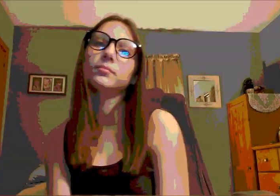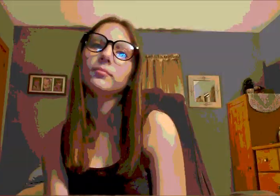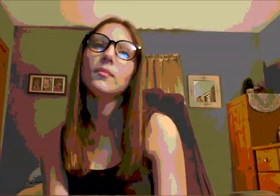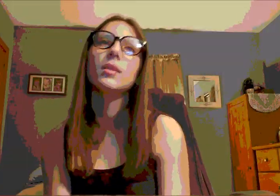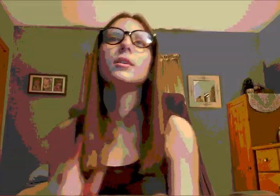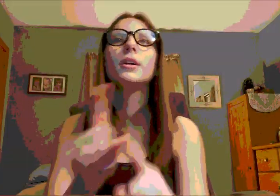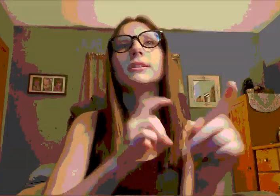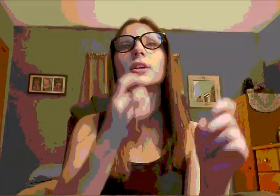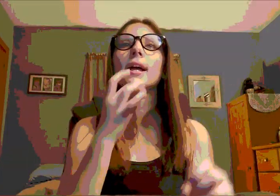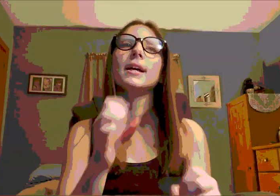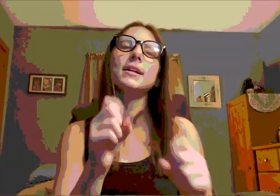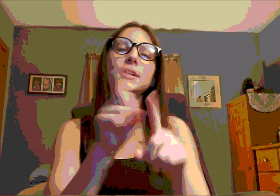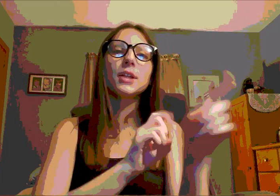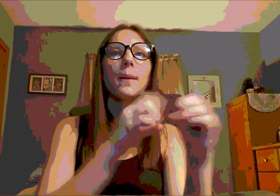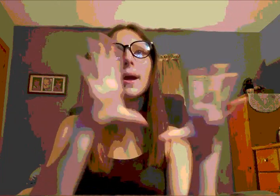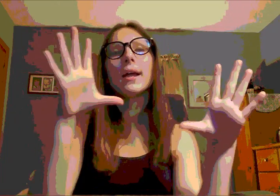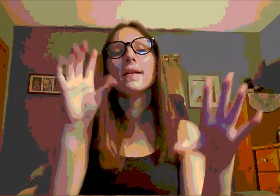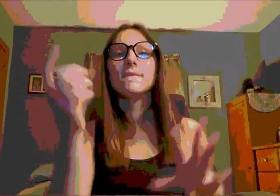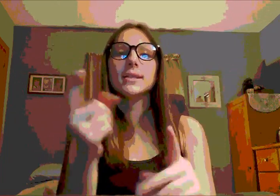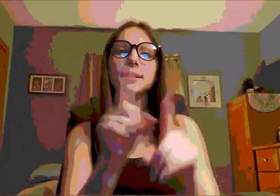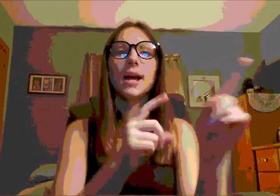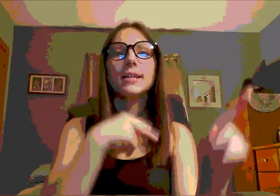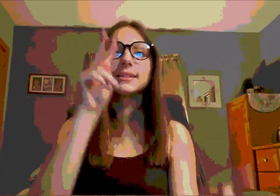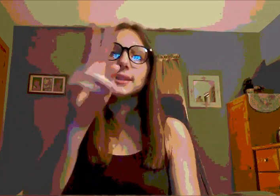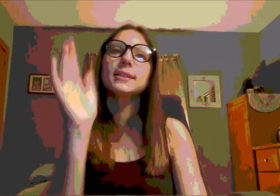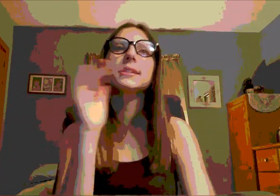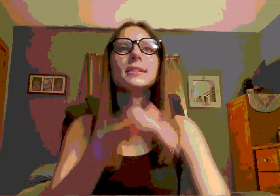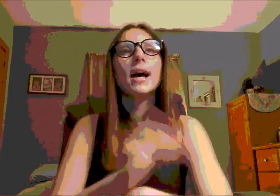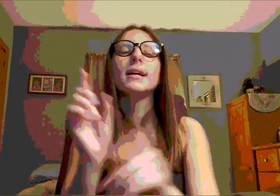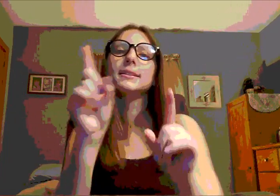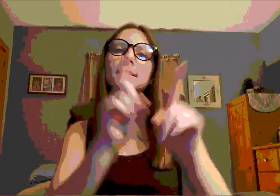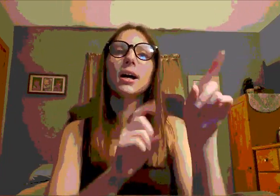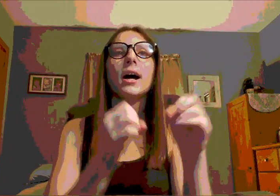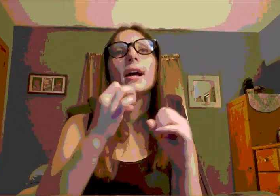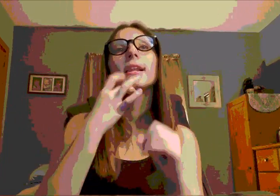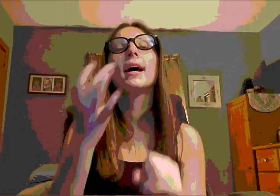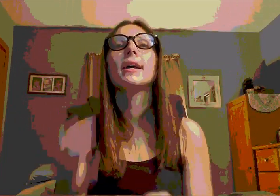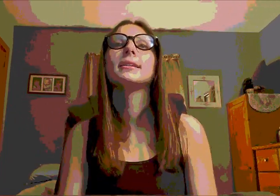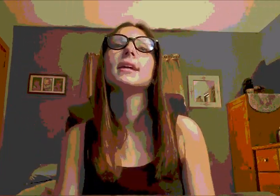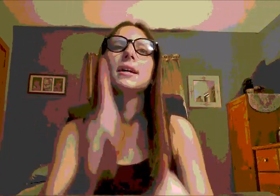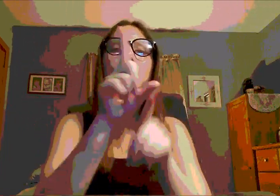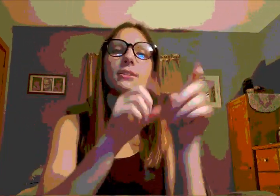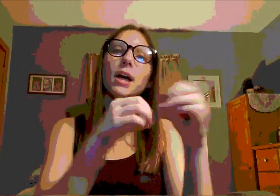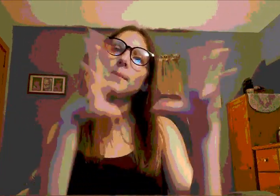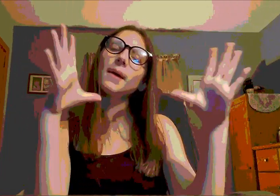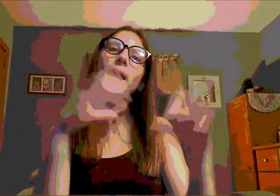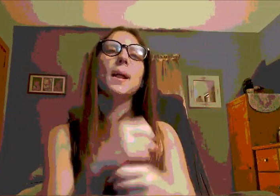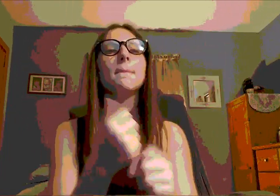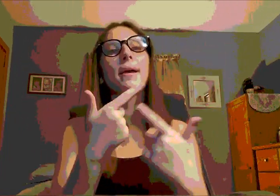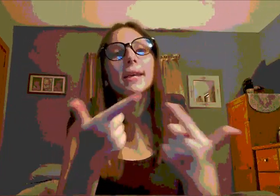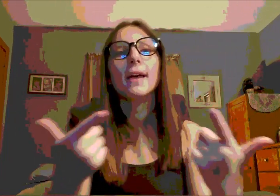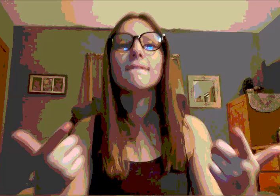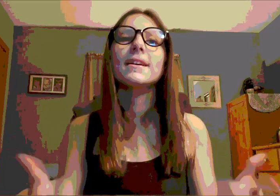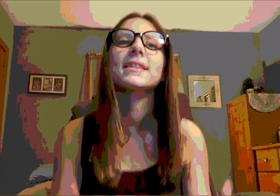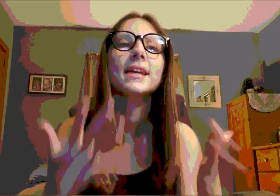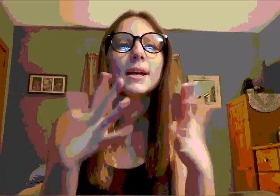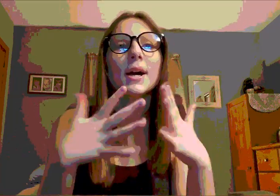Starlight, starlight, first time I see tonight Starlight, starlight, make everything alright